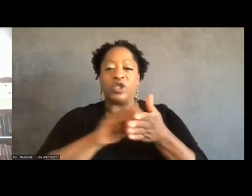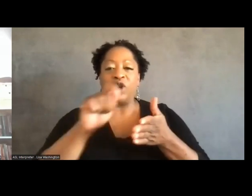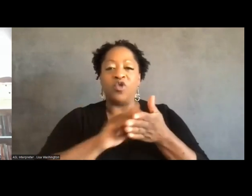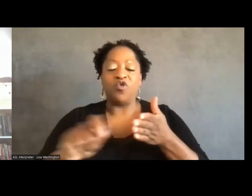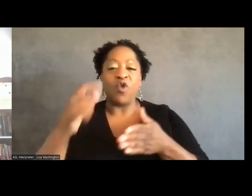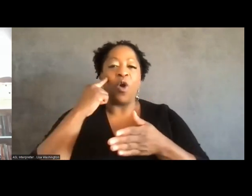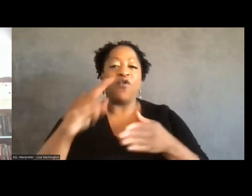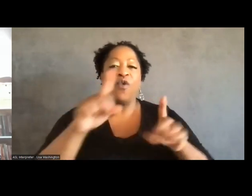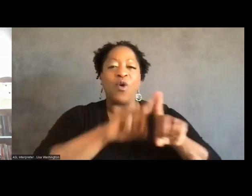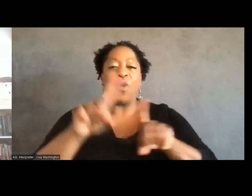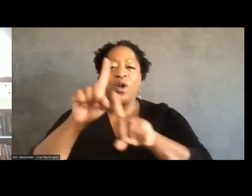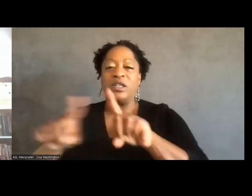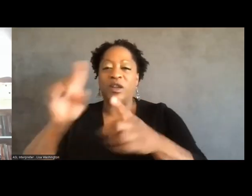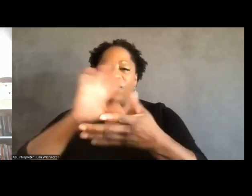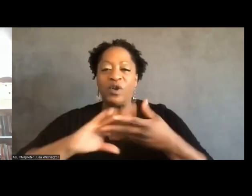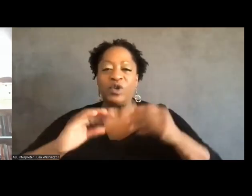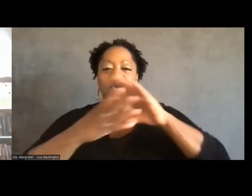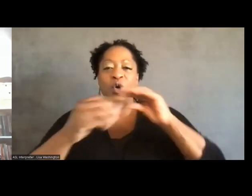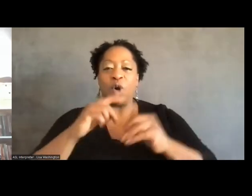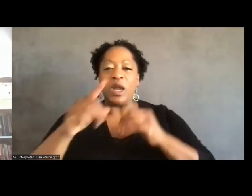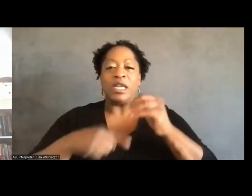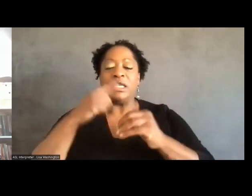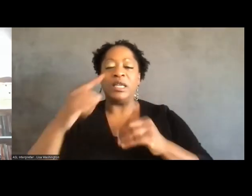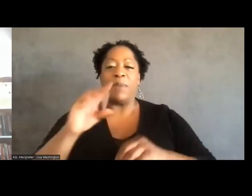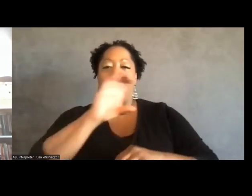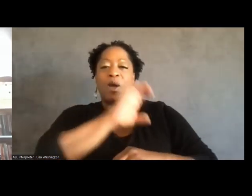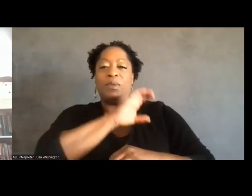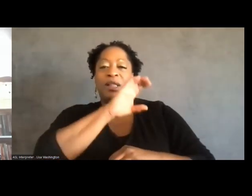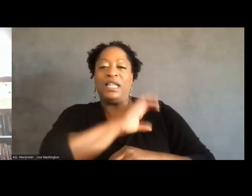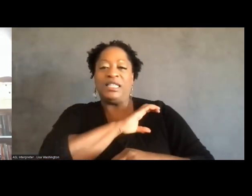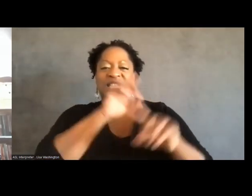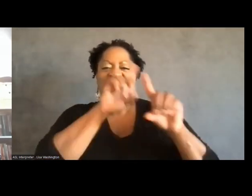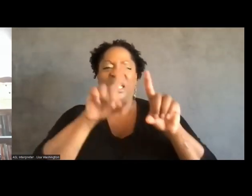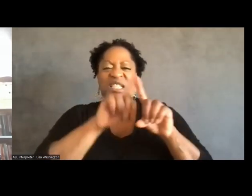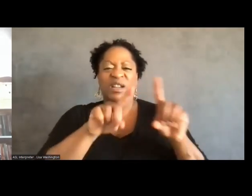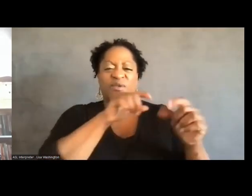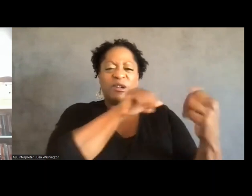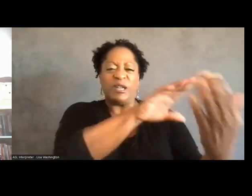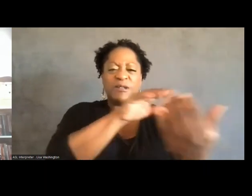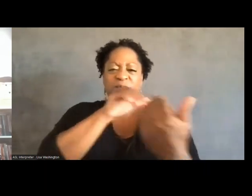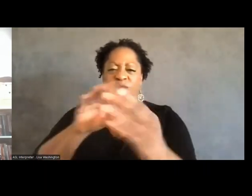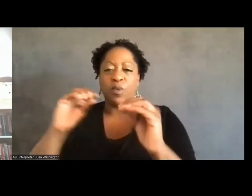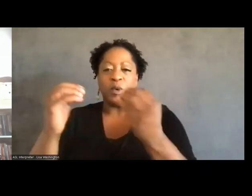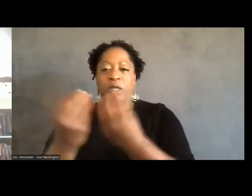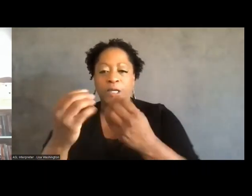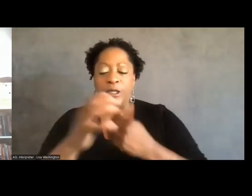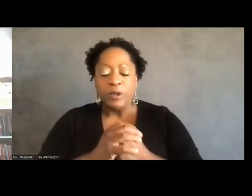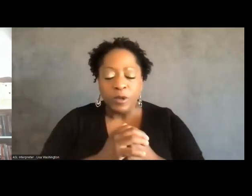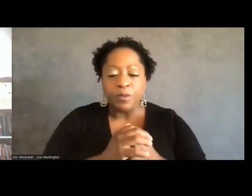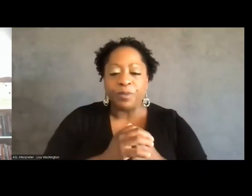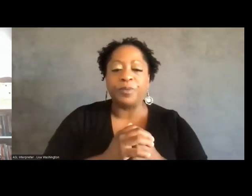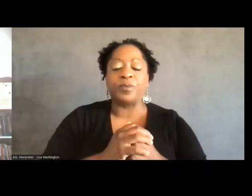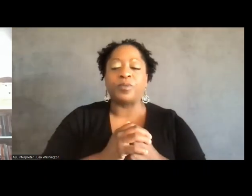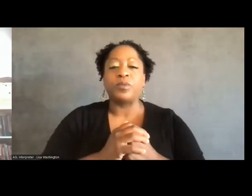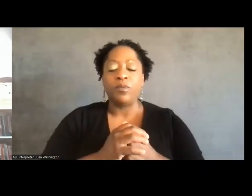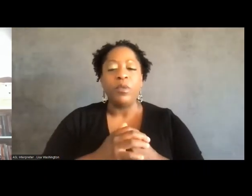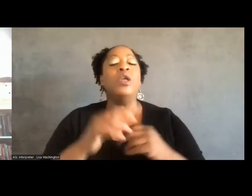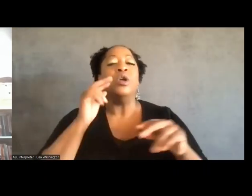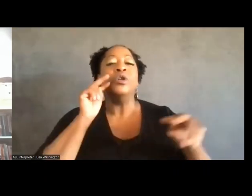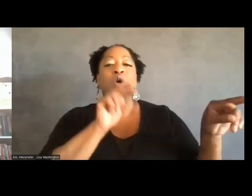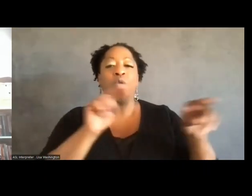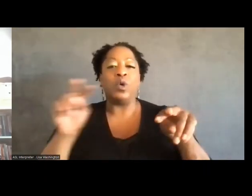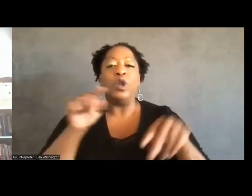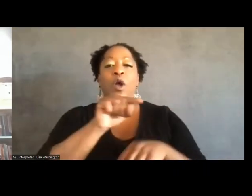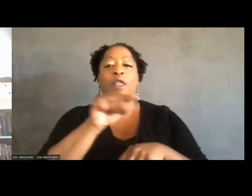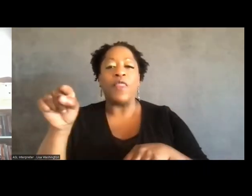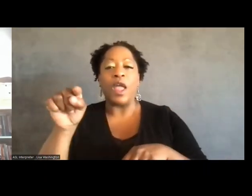looking at policing counterinsurgency. And so you can look there